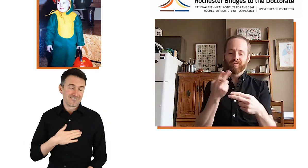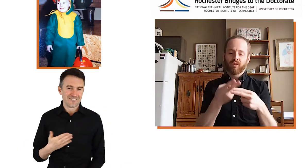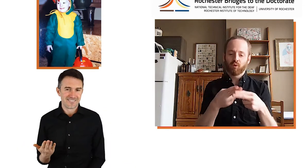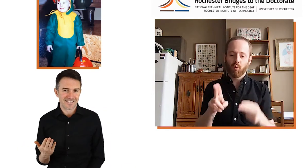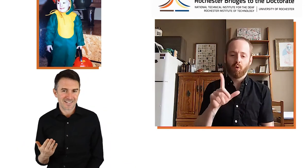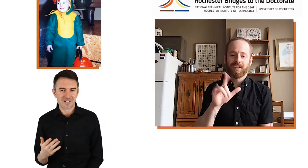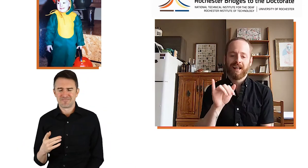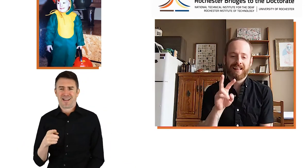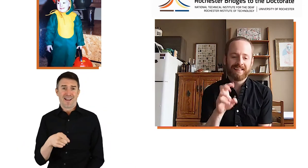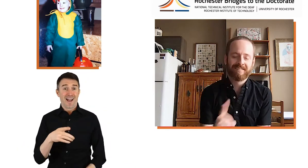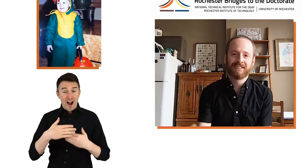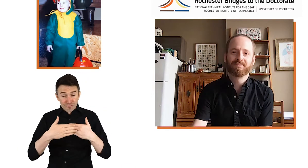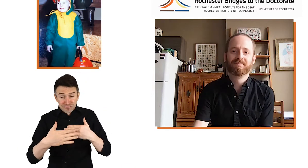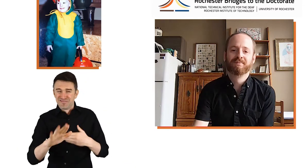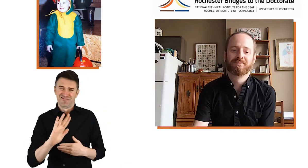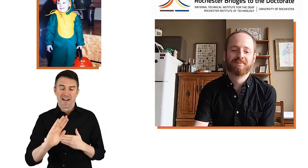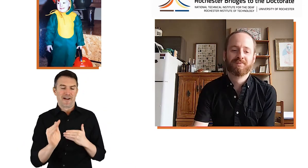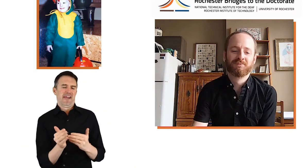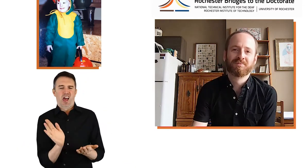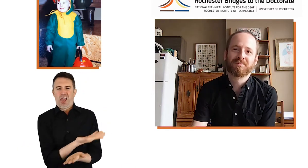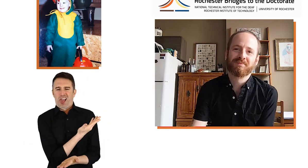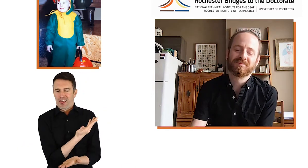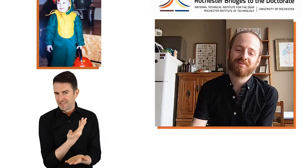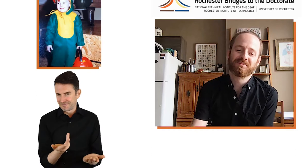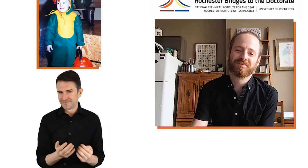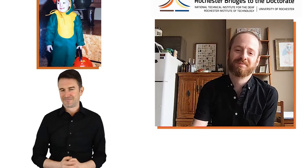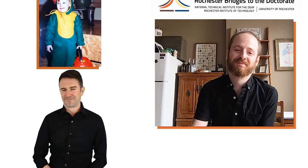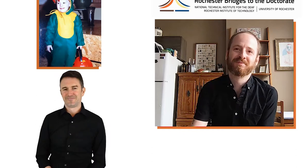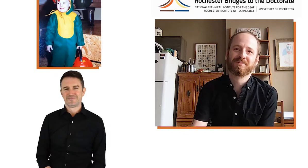And again, that goal was short-lived as well.